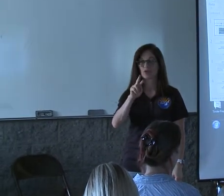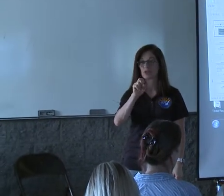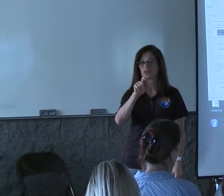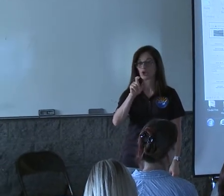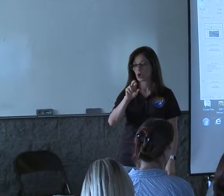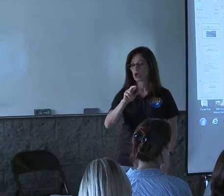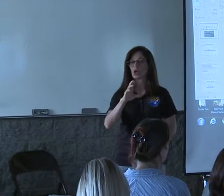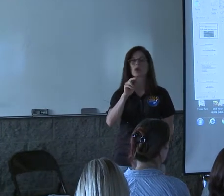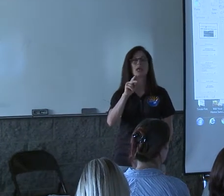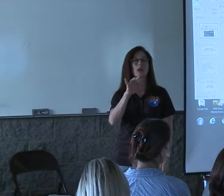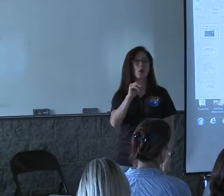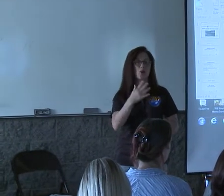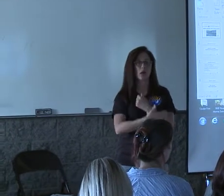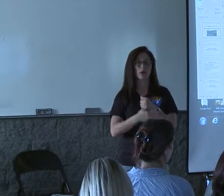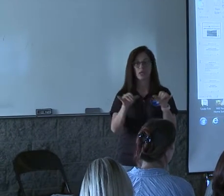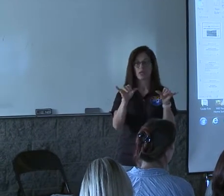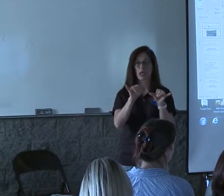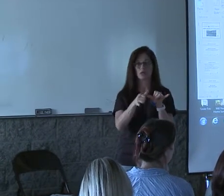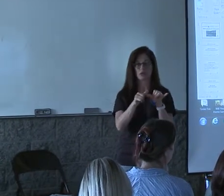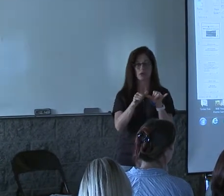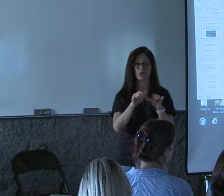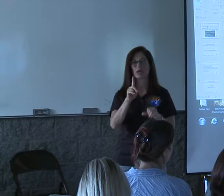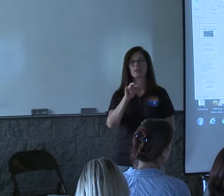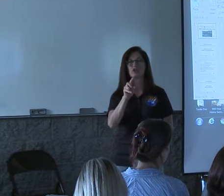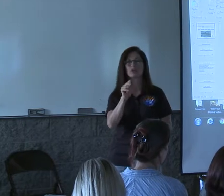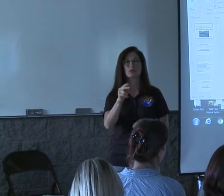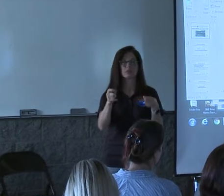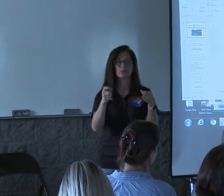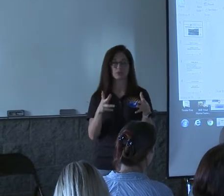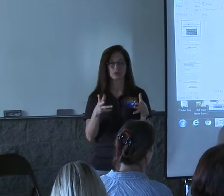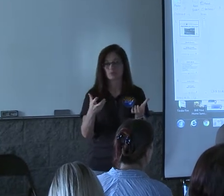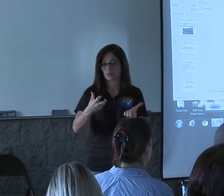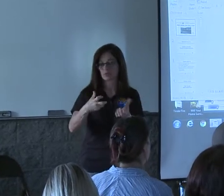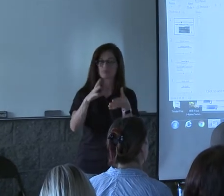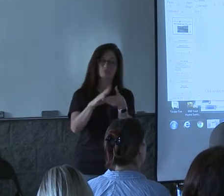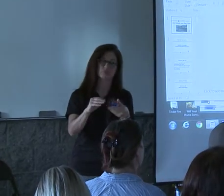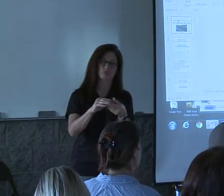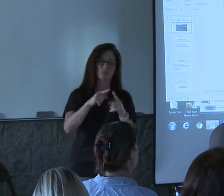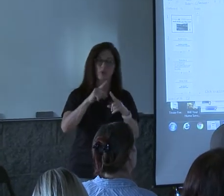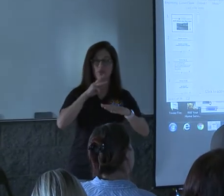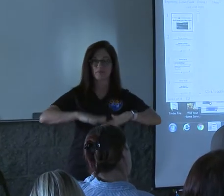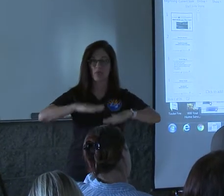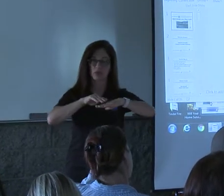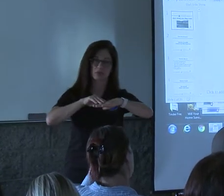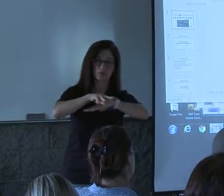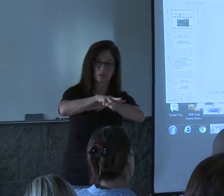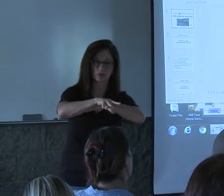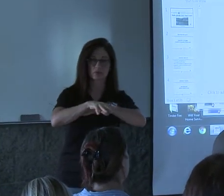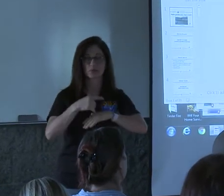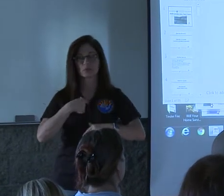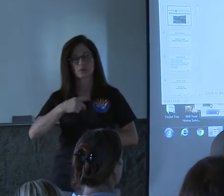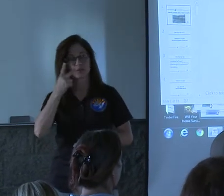County in the engineering department, the engineering division manager, and I want to talk about the flood impacts that